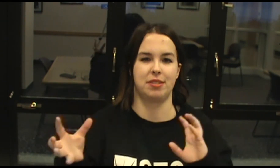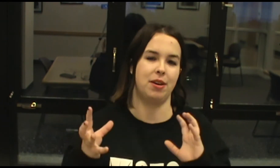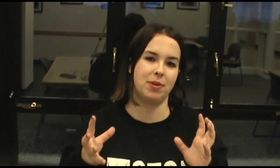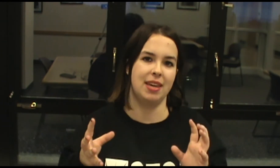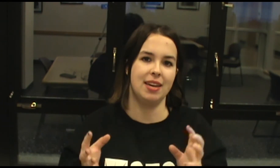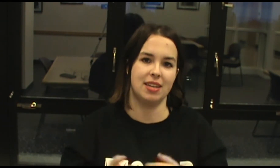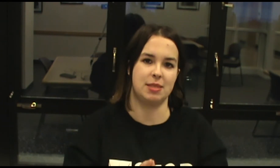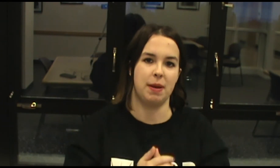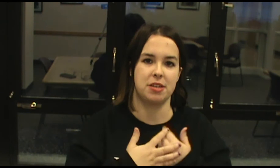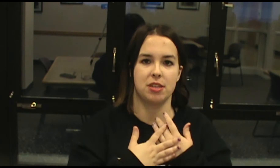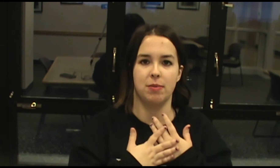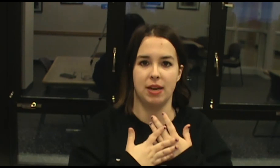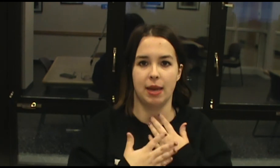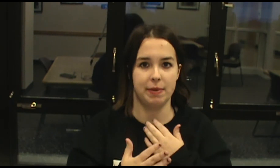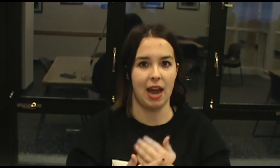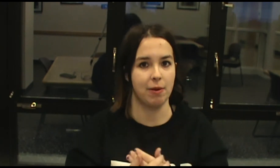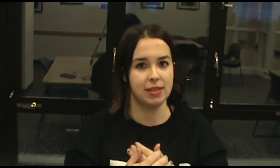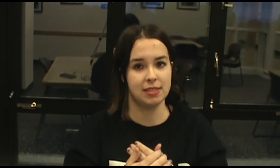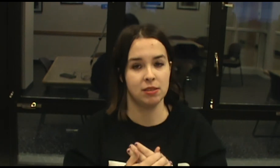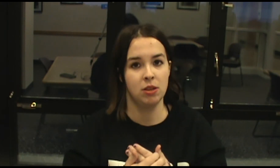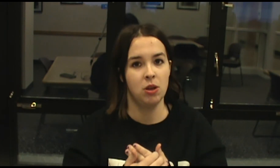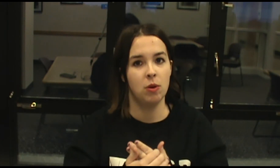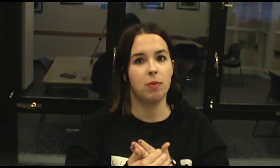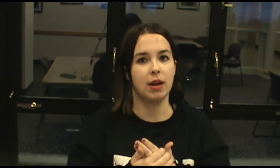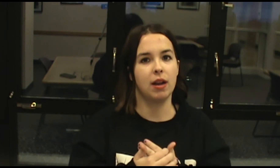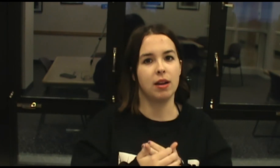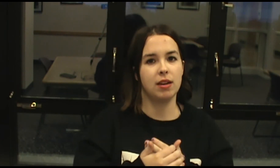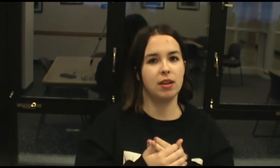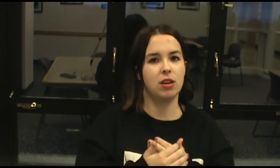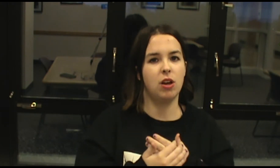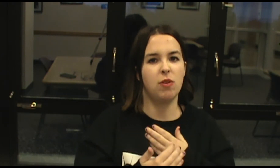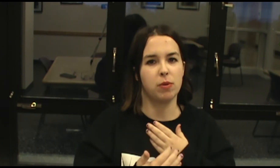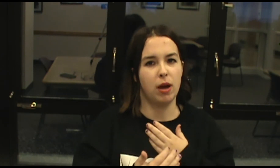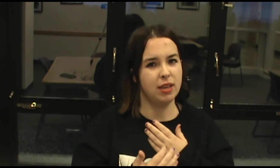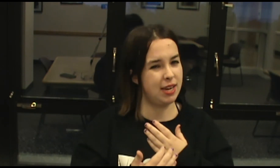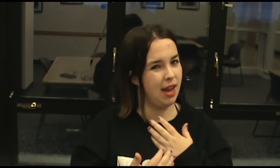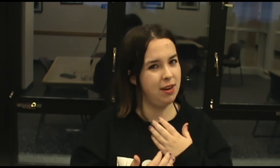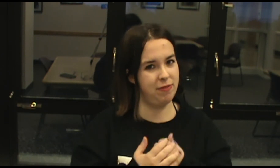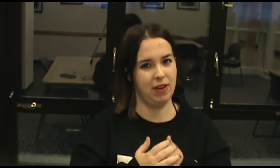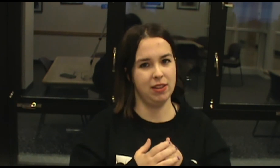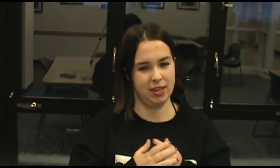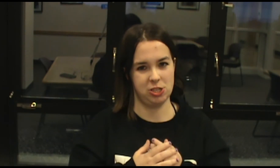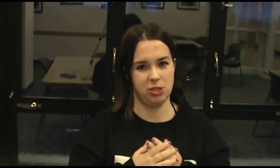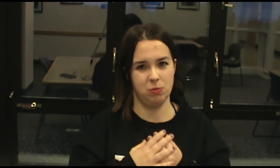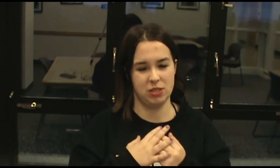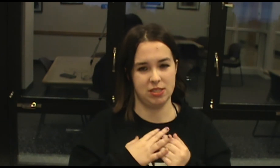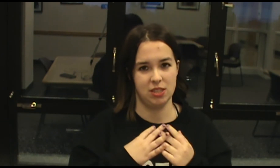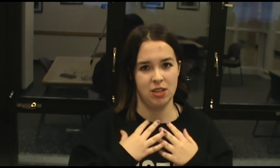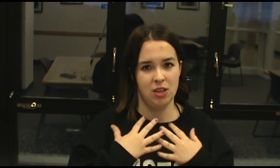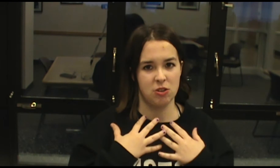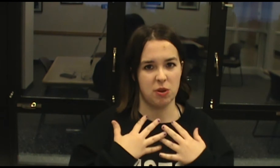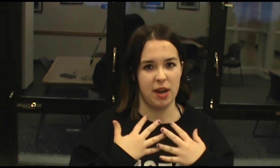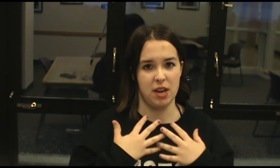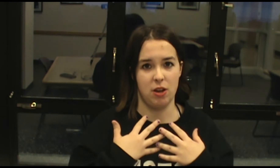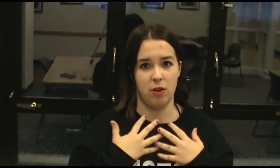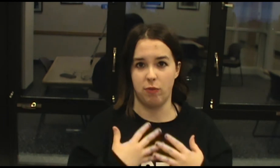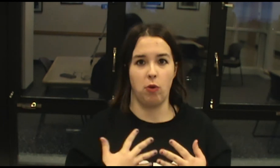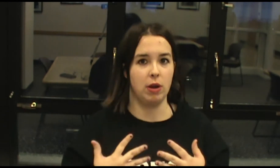dealt with it, especially when it came to Iris. Where overall it kind of felt like she was trying to avoid